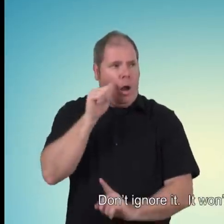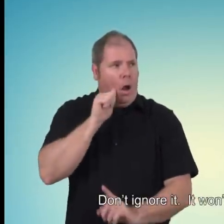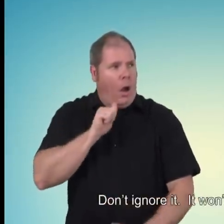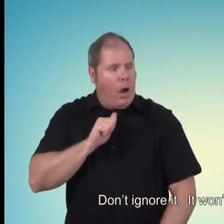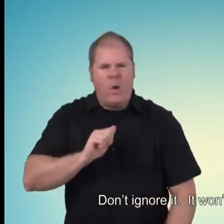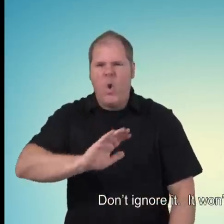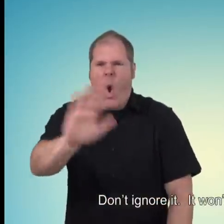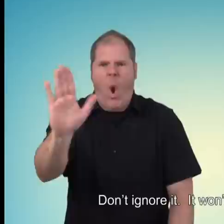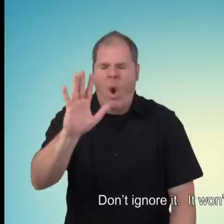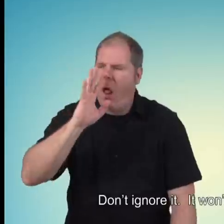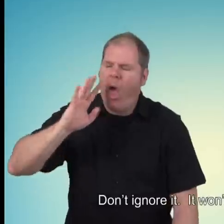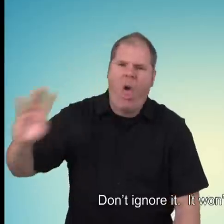stop it.